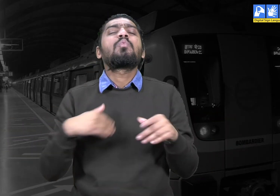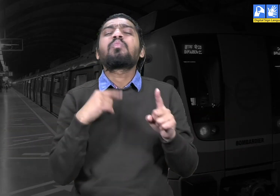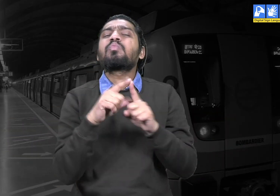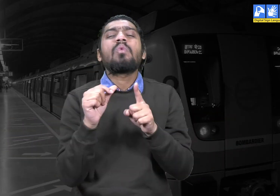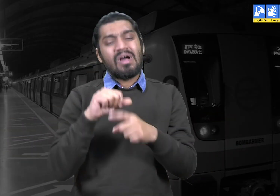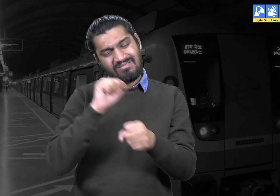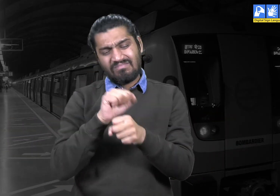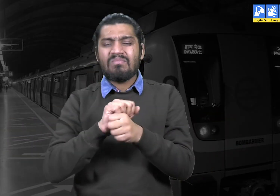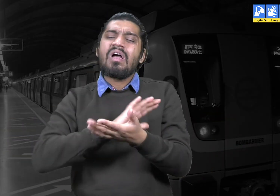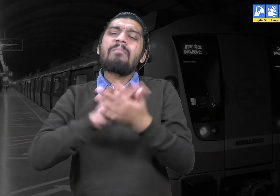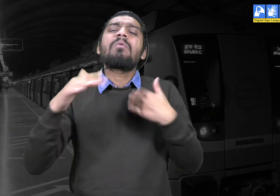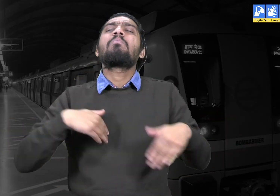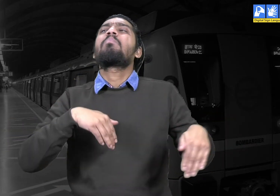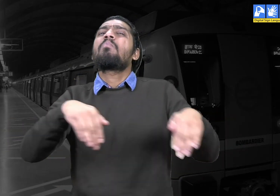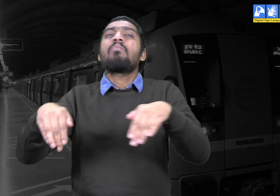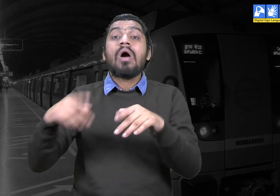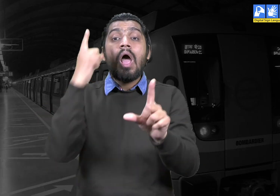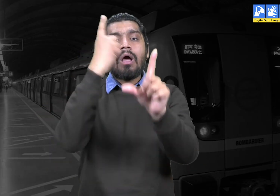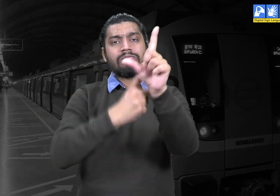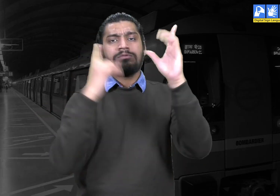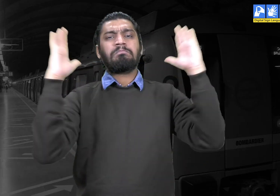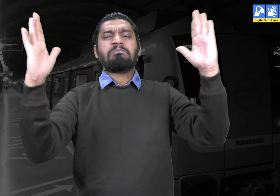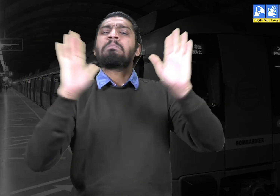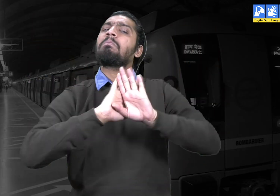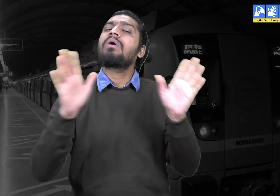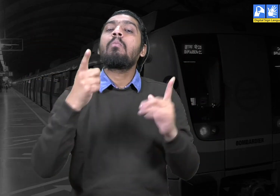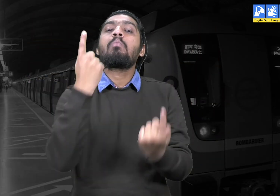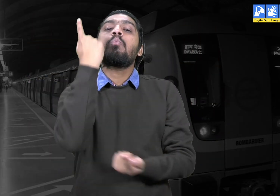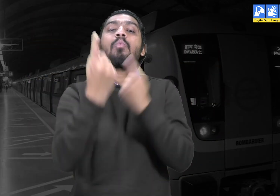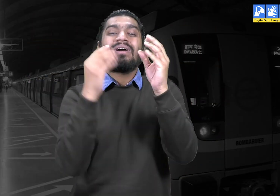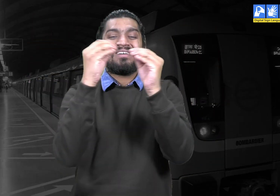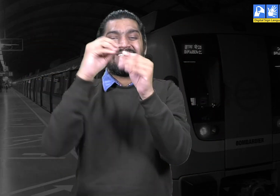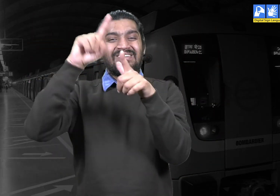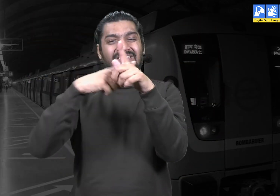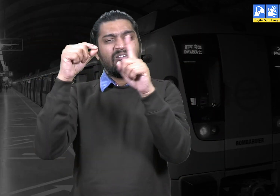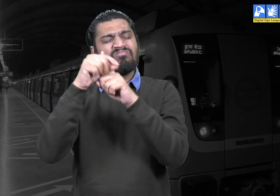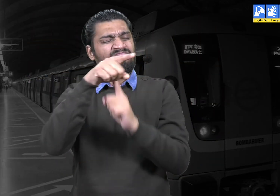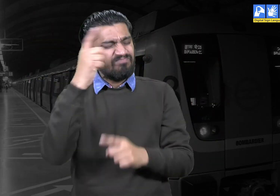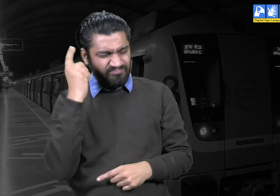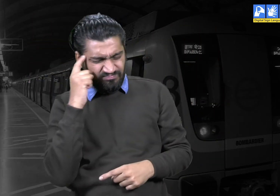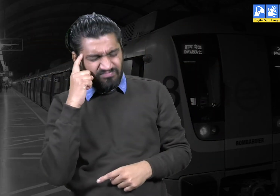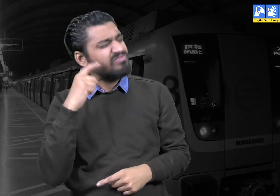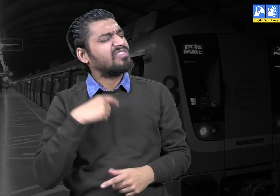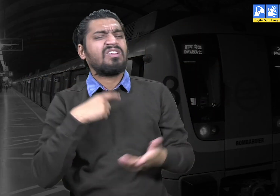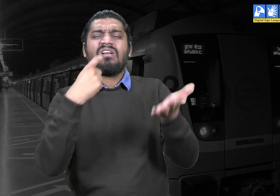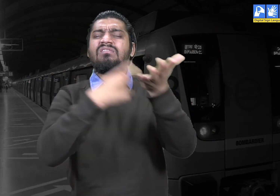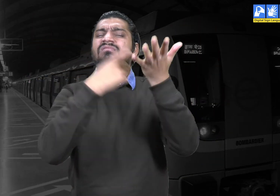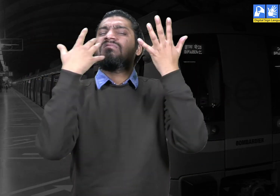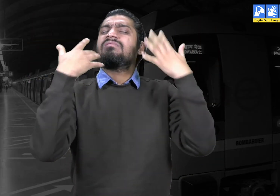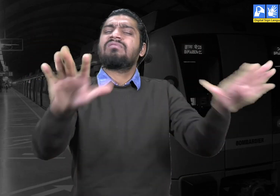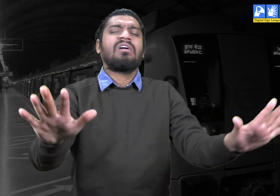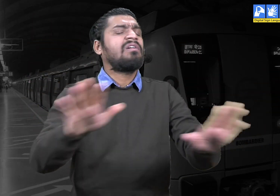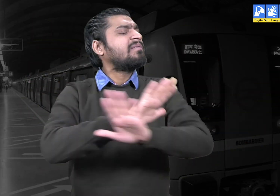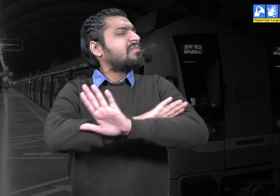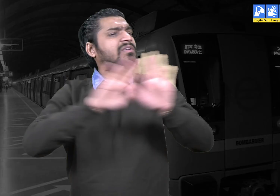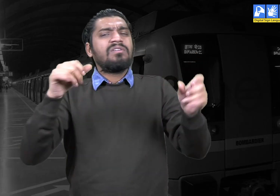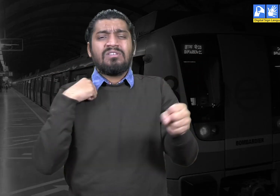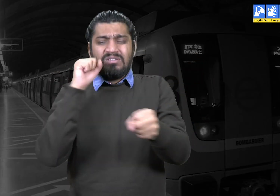involved for nearly one year. He decided to resign from his political career as well.